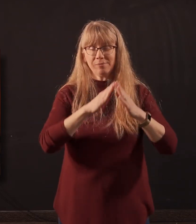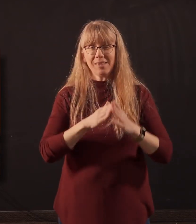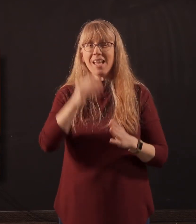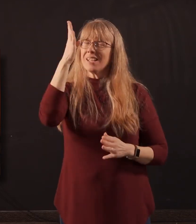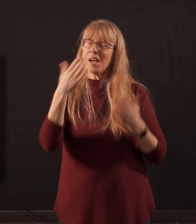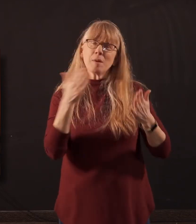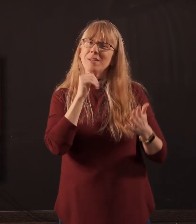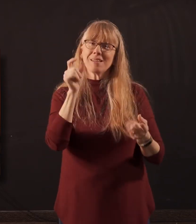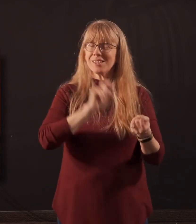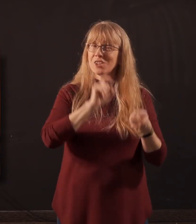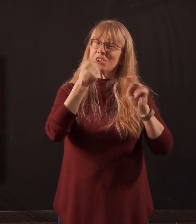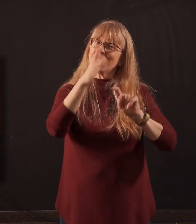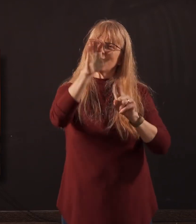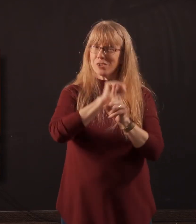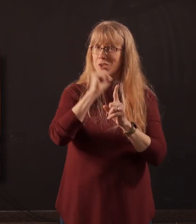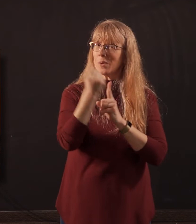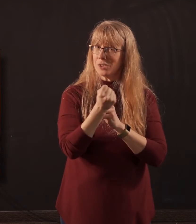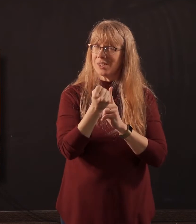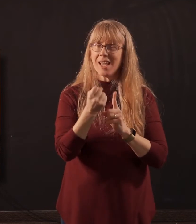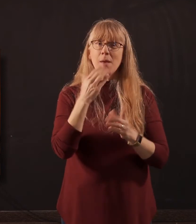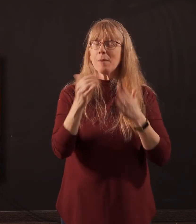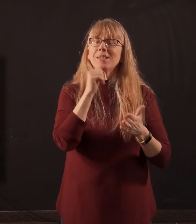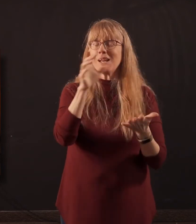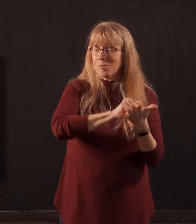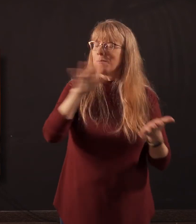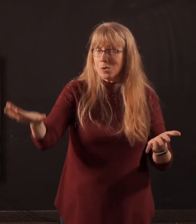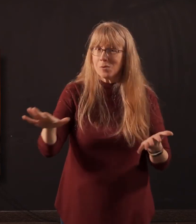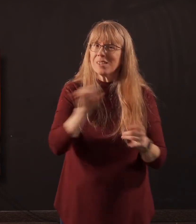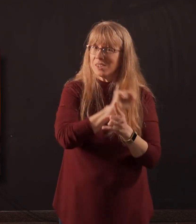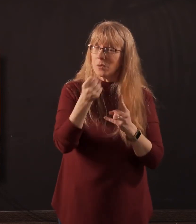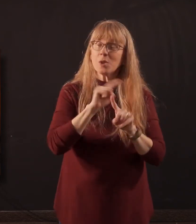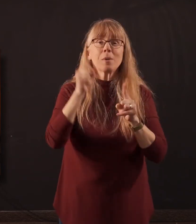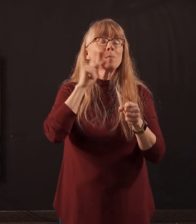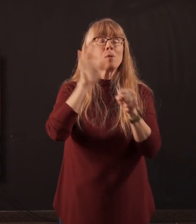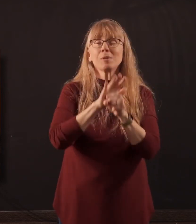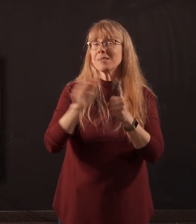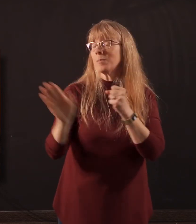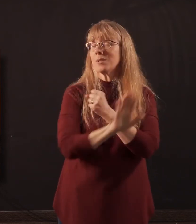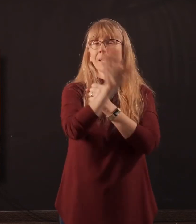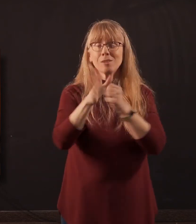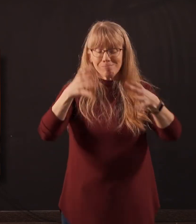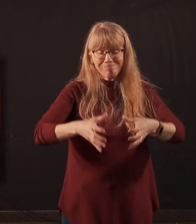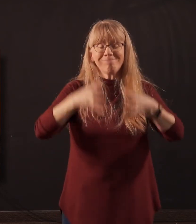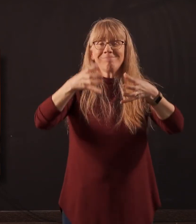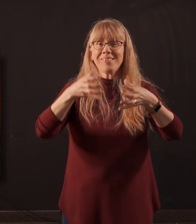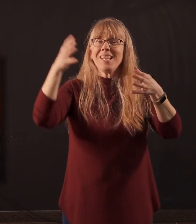change your circumstance. He may not take away the storm. But he promises to shelter you, to protect you, to cover you